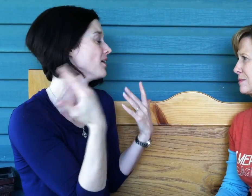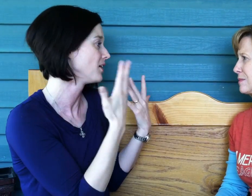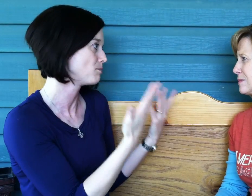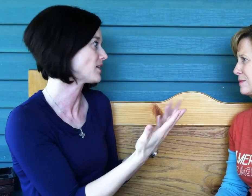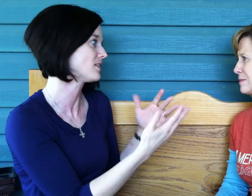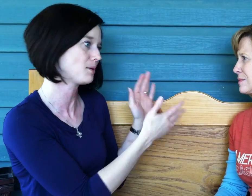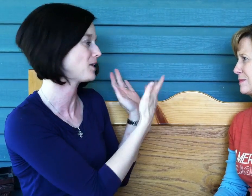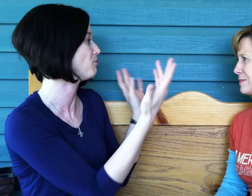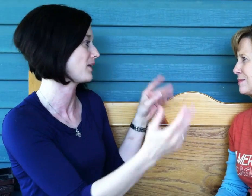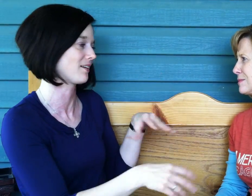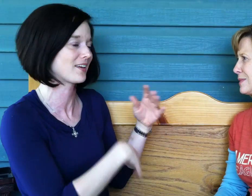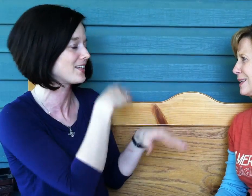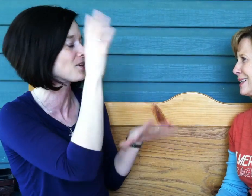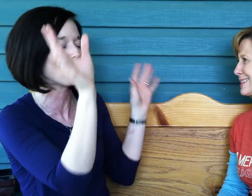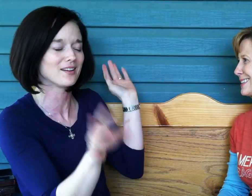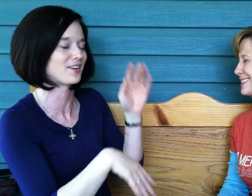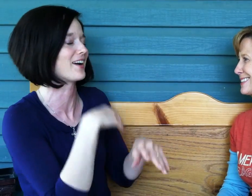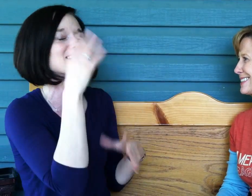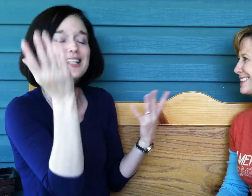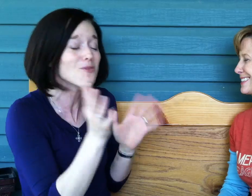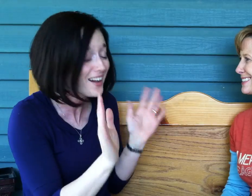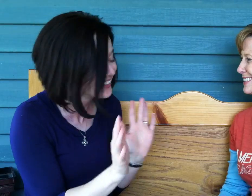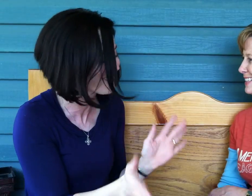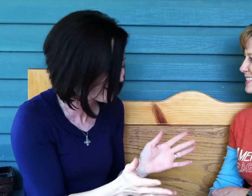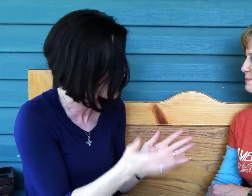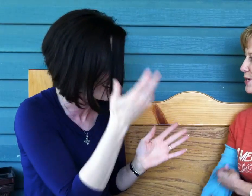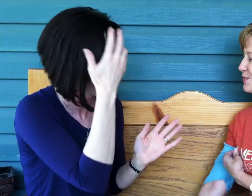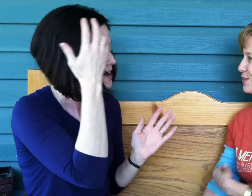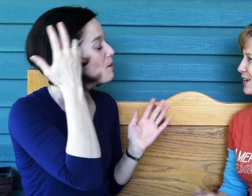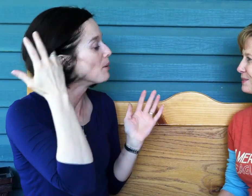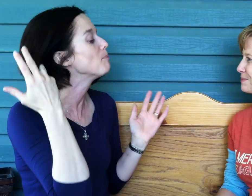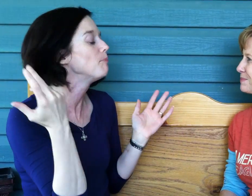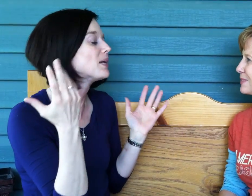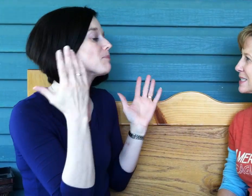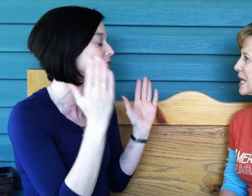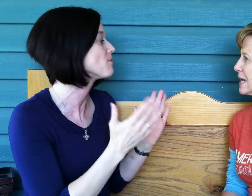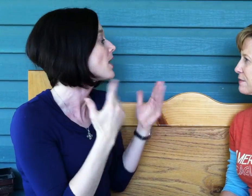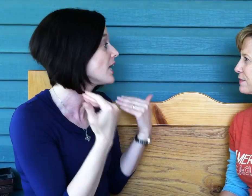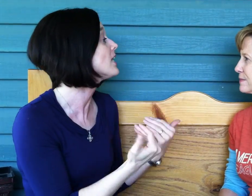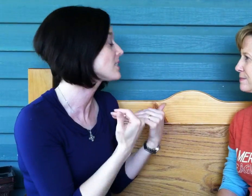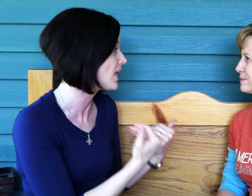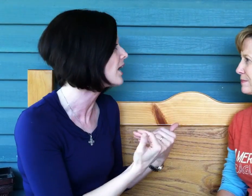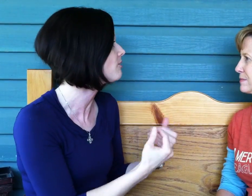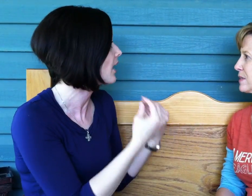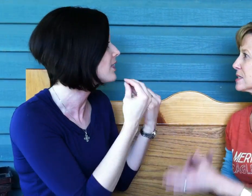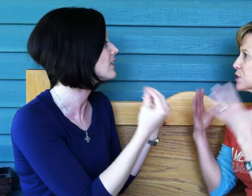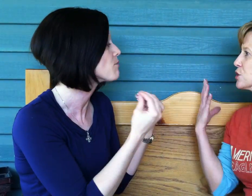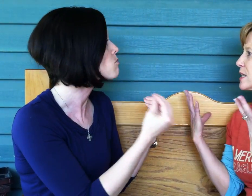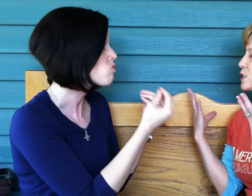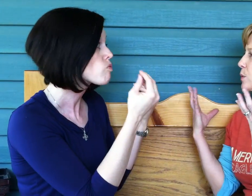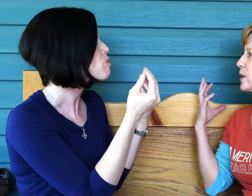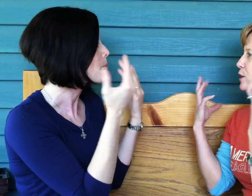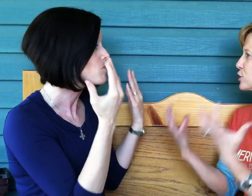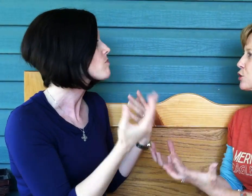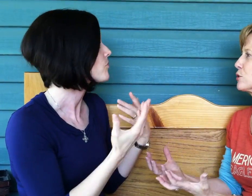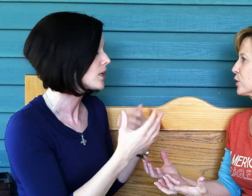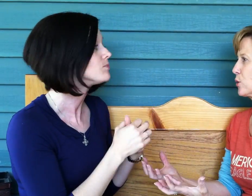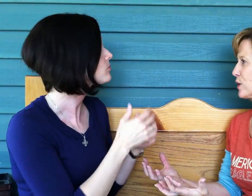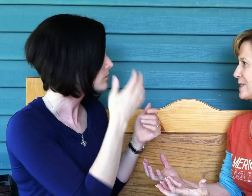messes, I mean, you've been here, the kids are wild and crazy. It's wild and crazy. It's life. It is life. This is your sanctuary and your children are your chorus.